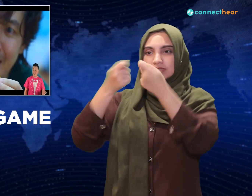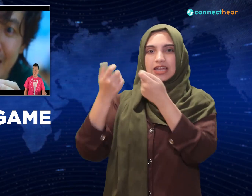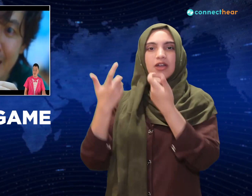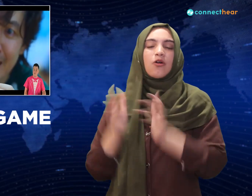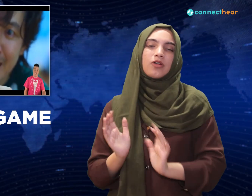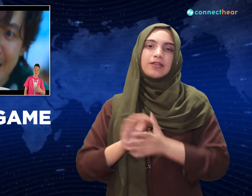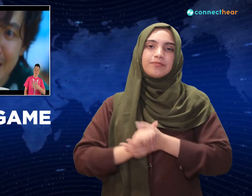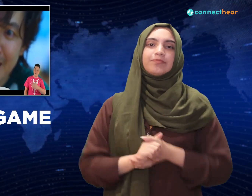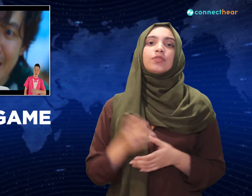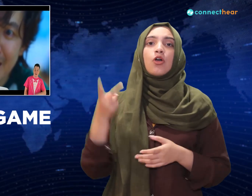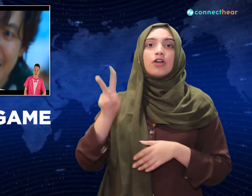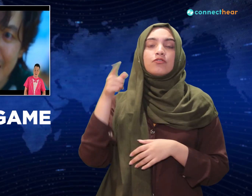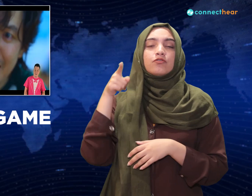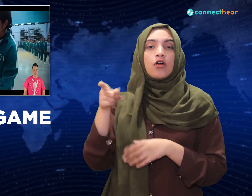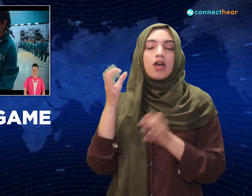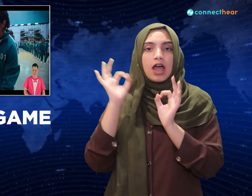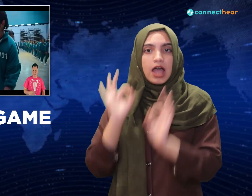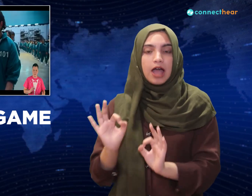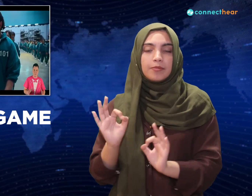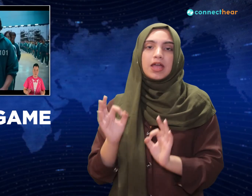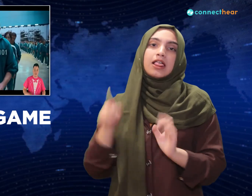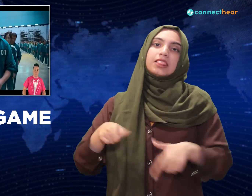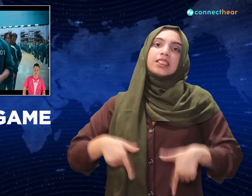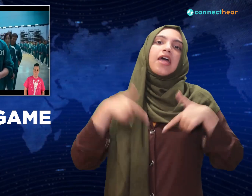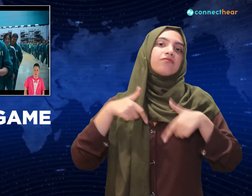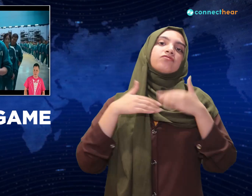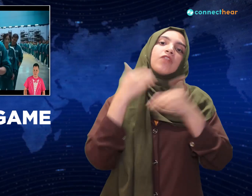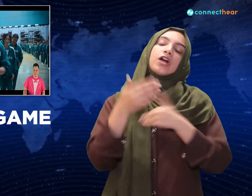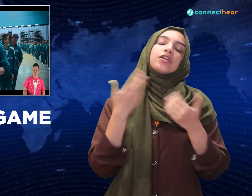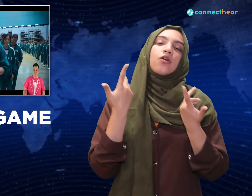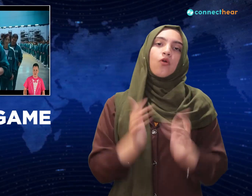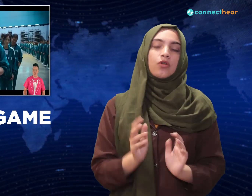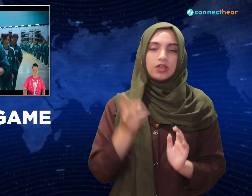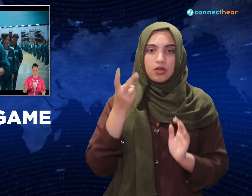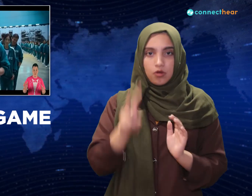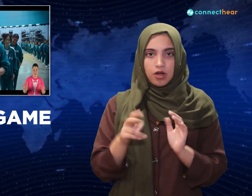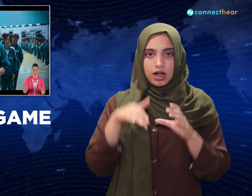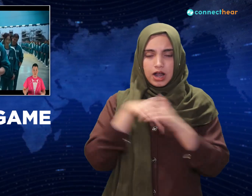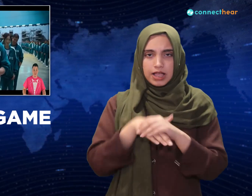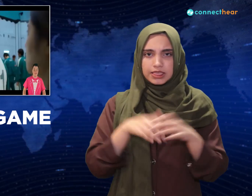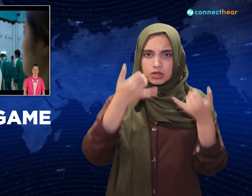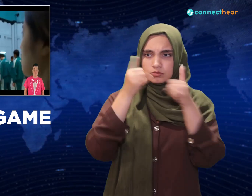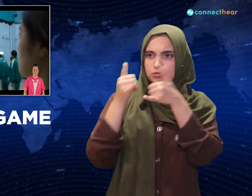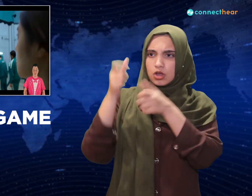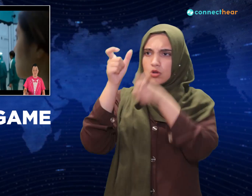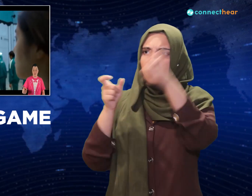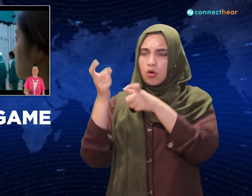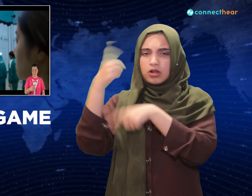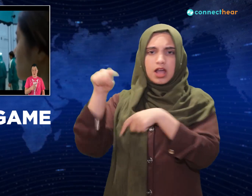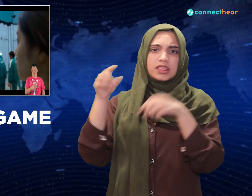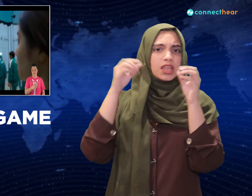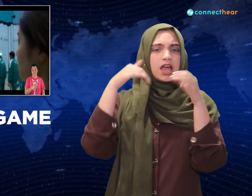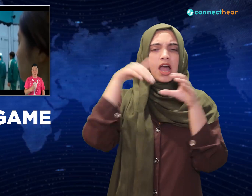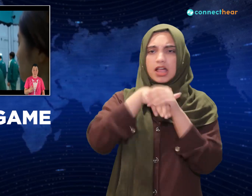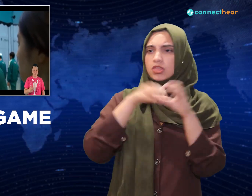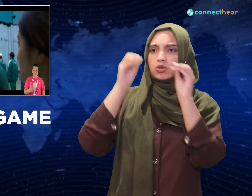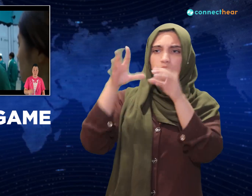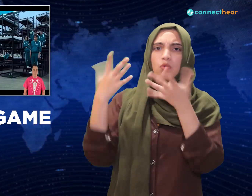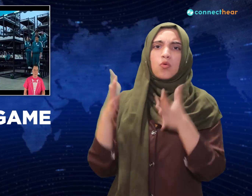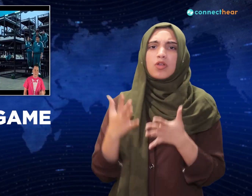lives another day. At the next meal time, the players are given almost nothing, so the tough guys go for seconds. When this